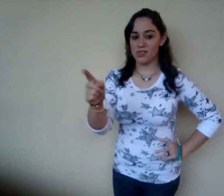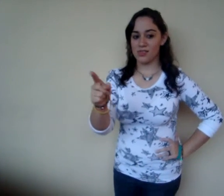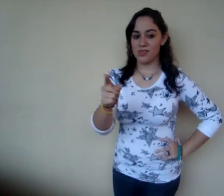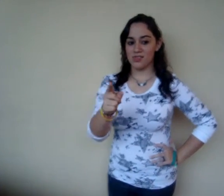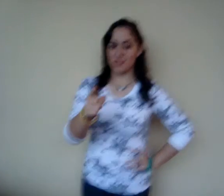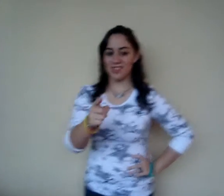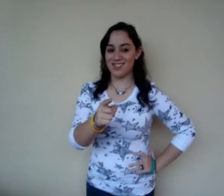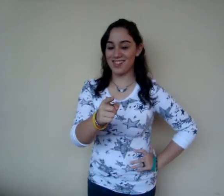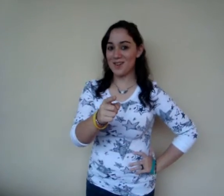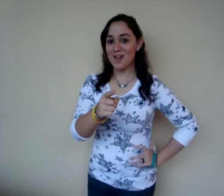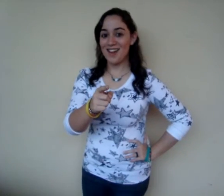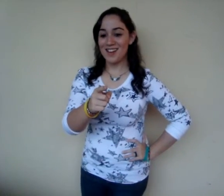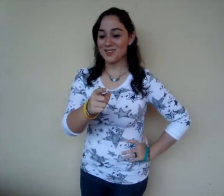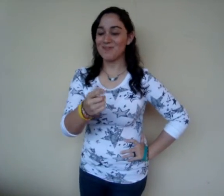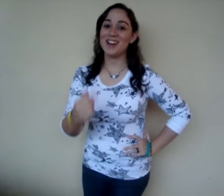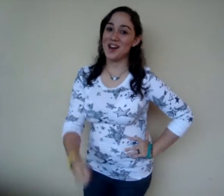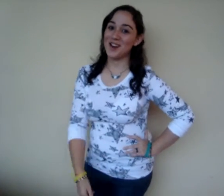You just drew a square. I know.